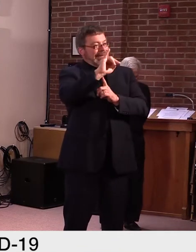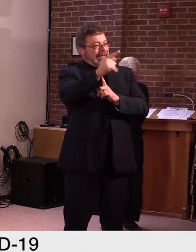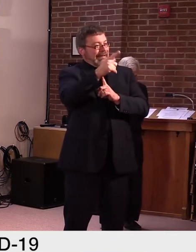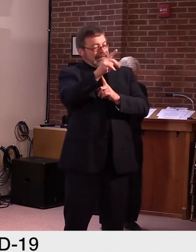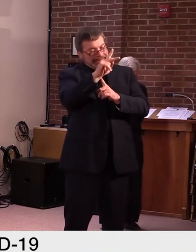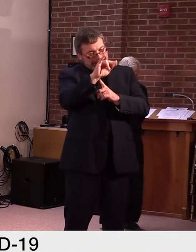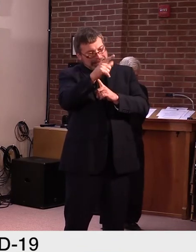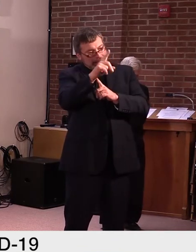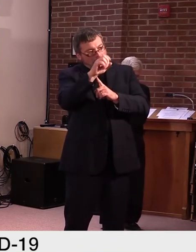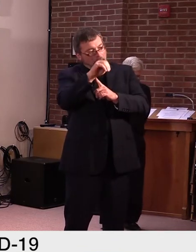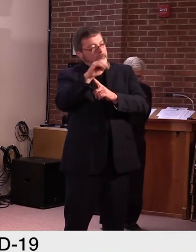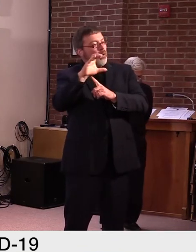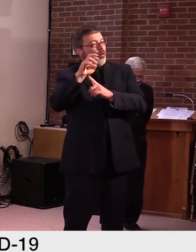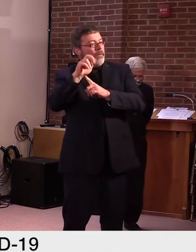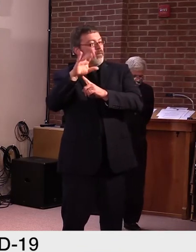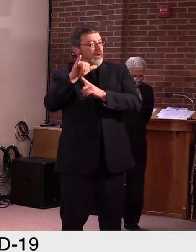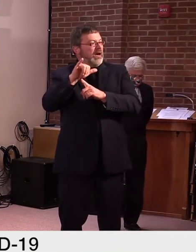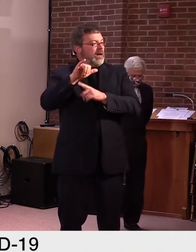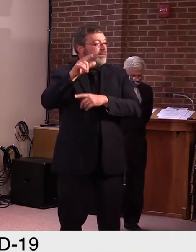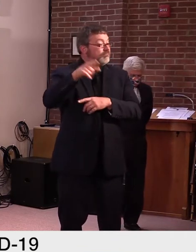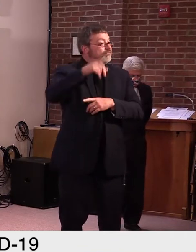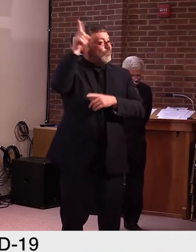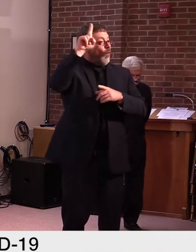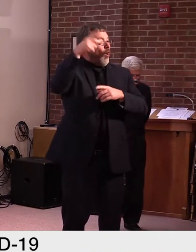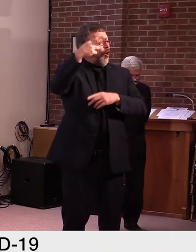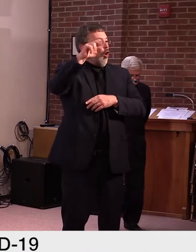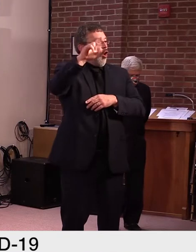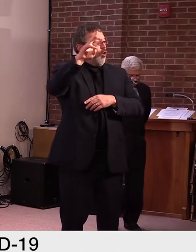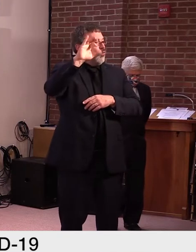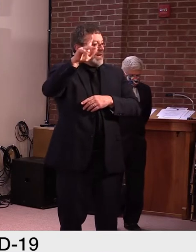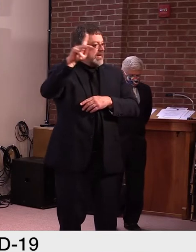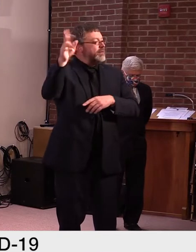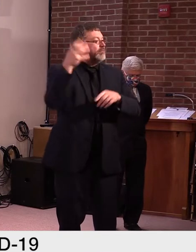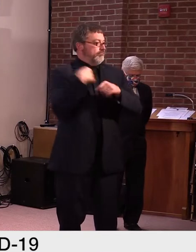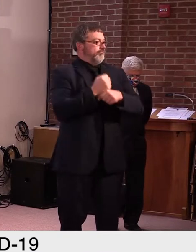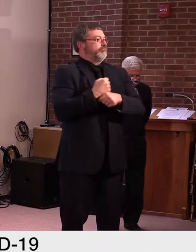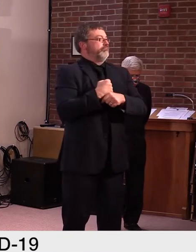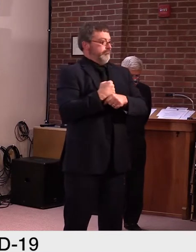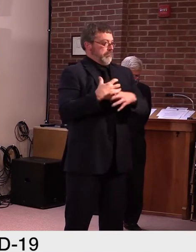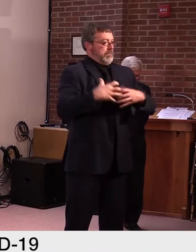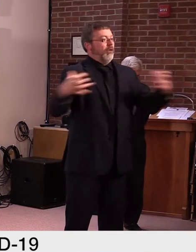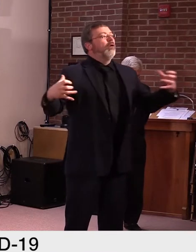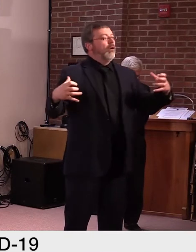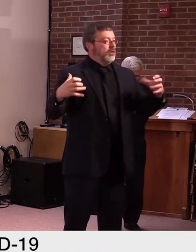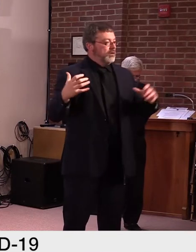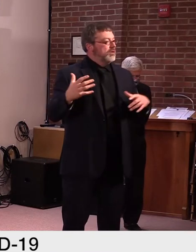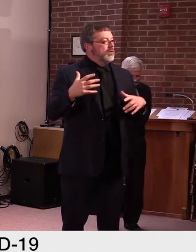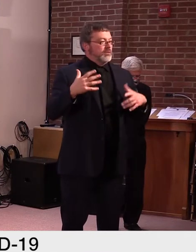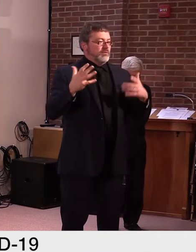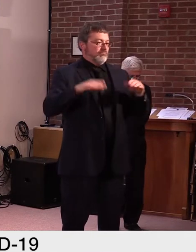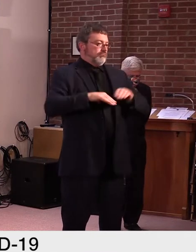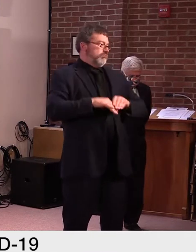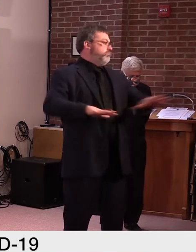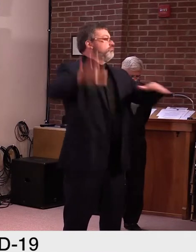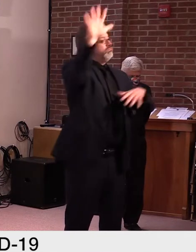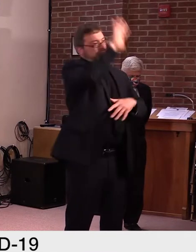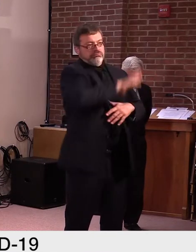Hardwick is made into a creamy mix and it's distributed throughout Vermont and the Northeast.